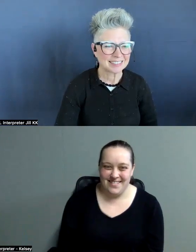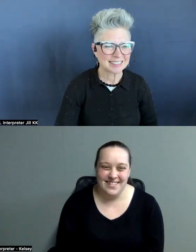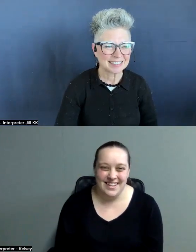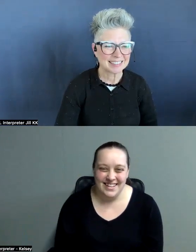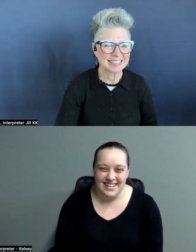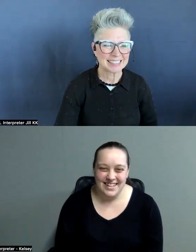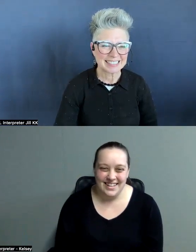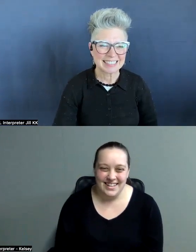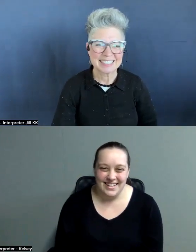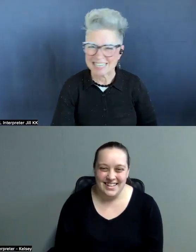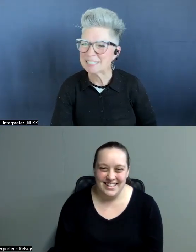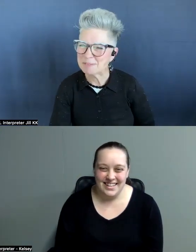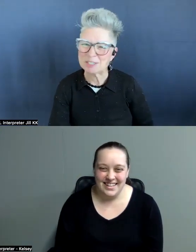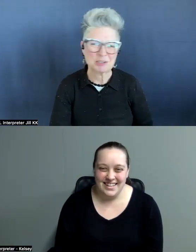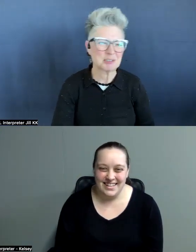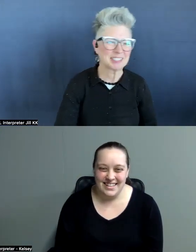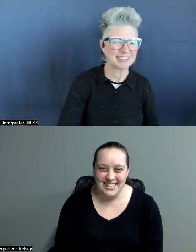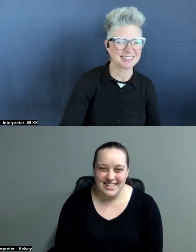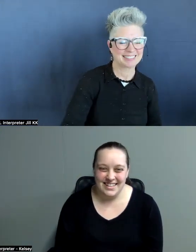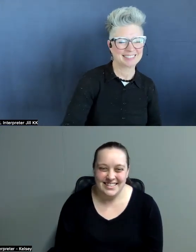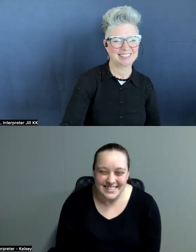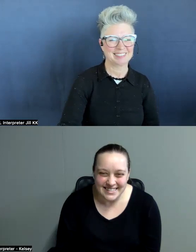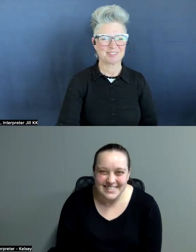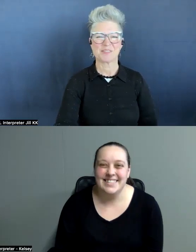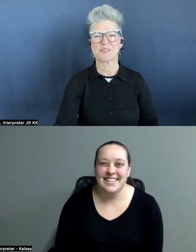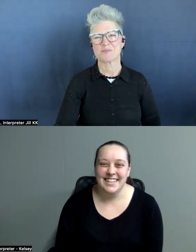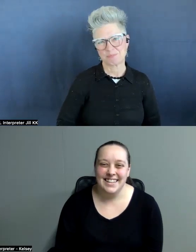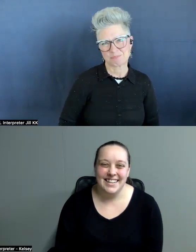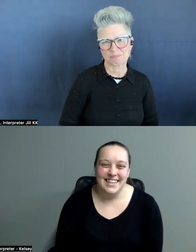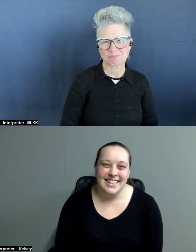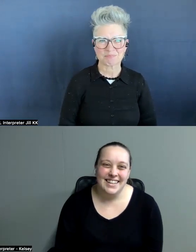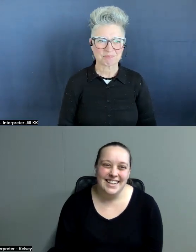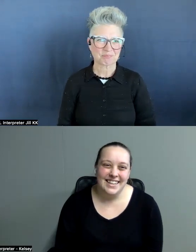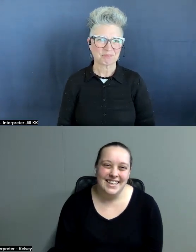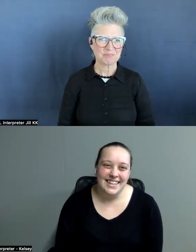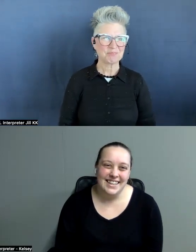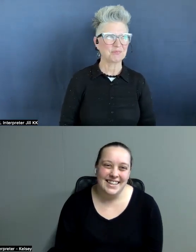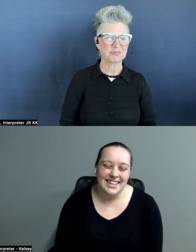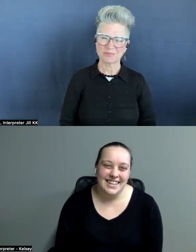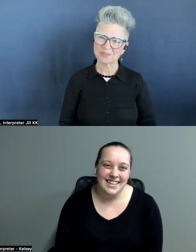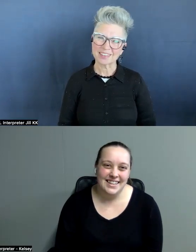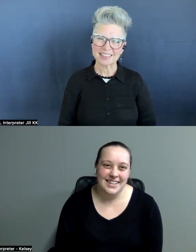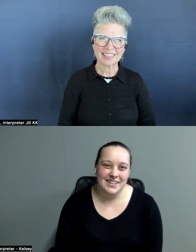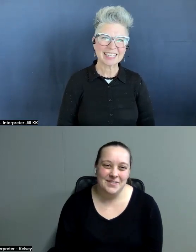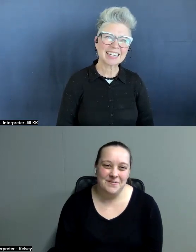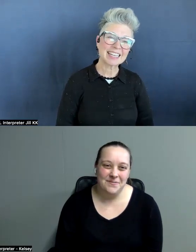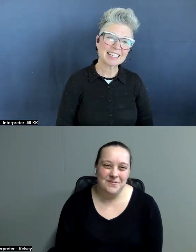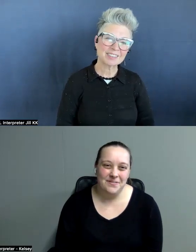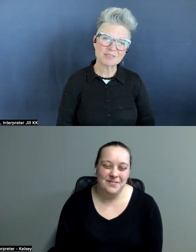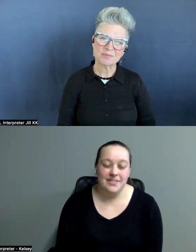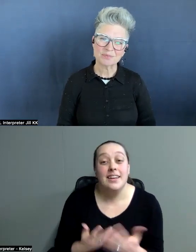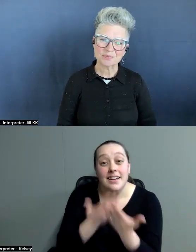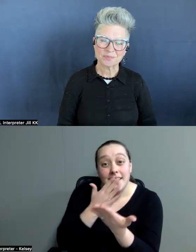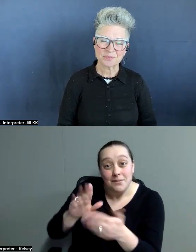Oh, thank you. Nice to meet you. Nice to meet you. All right. Thank you for your time